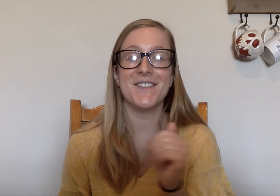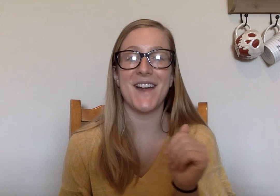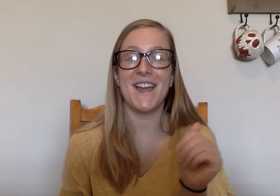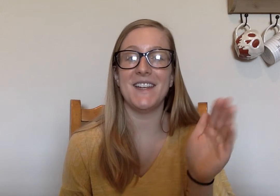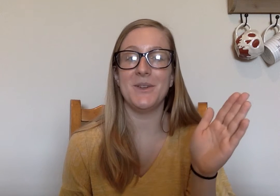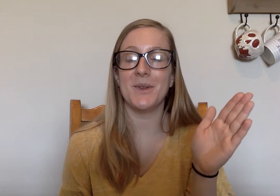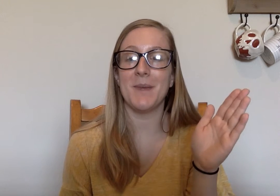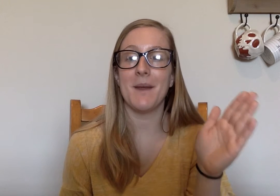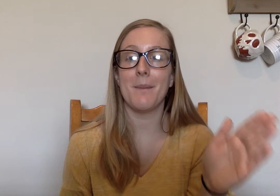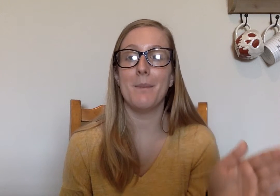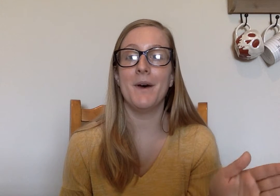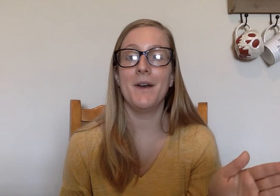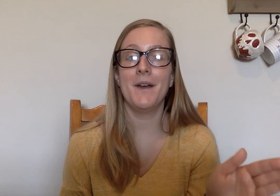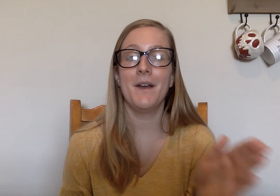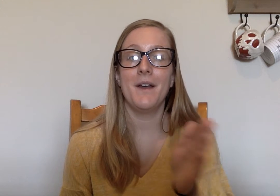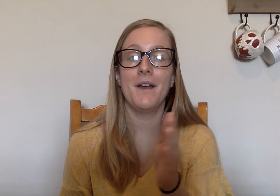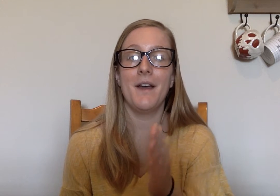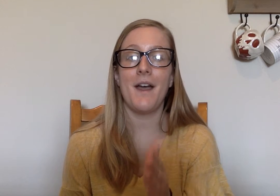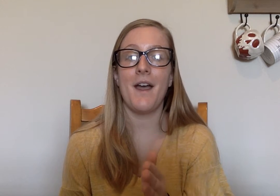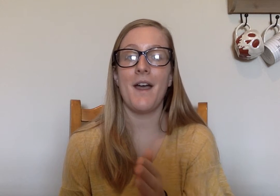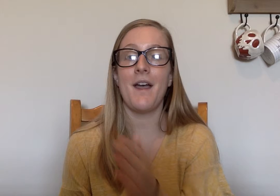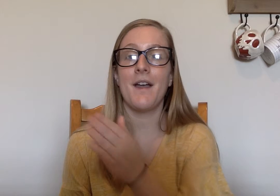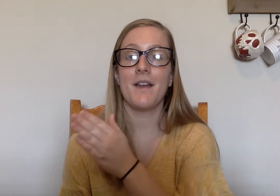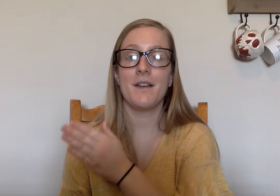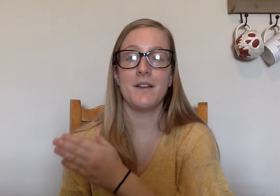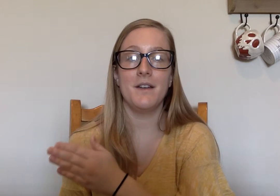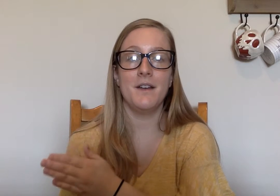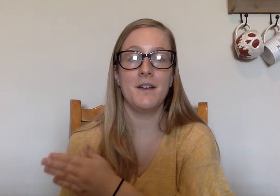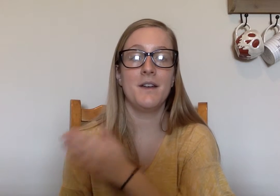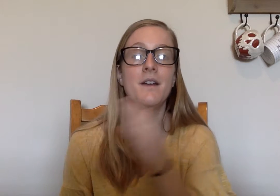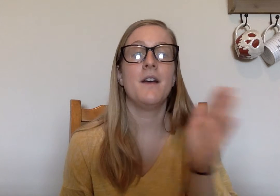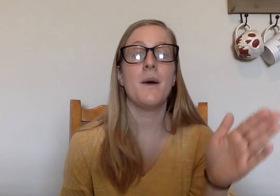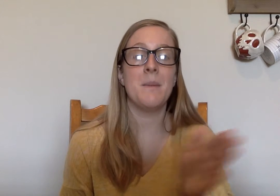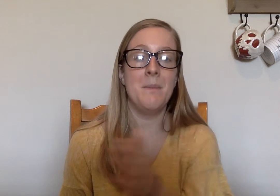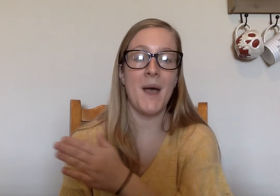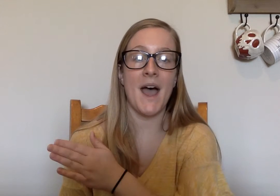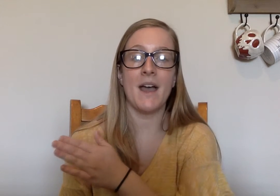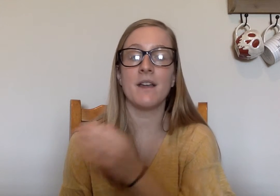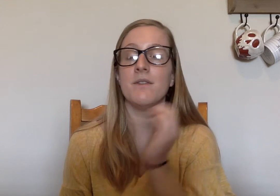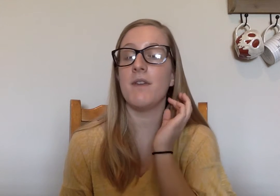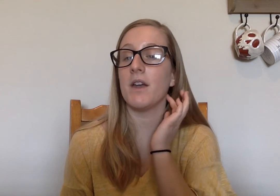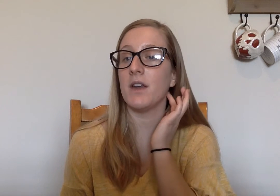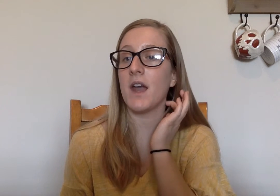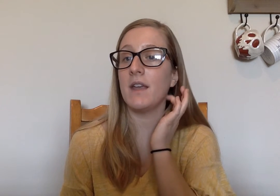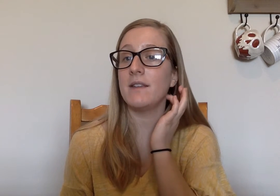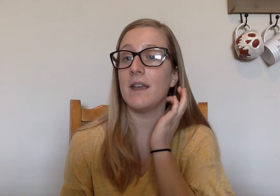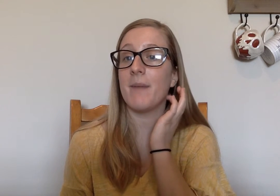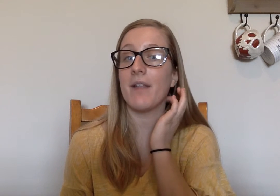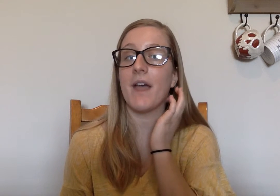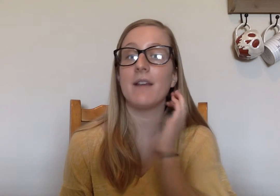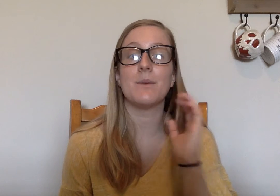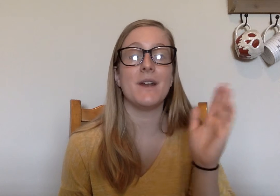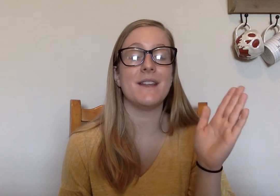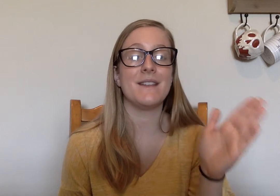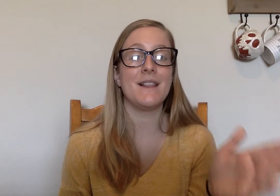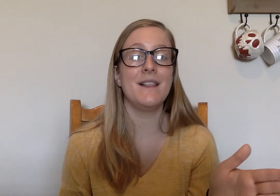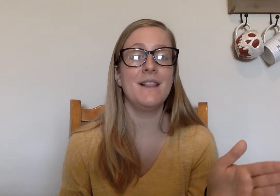Ready? Do it with me. B, A, G. Bag. Very nice. And my last one is L,